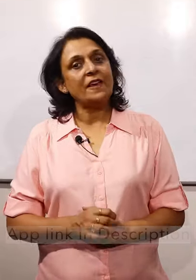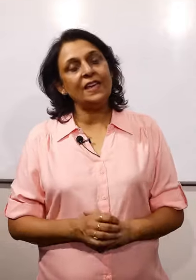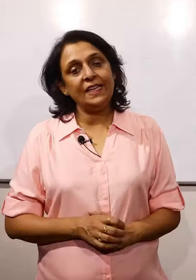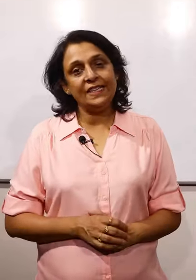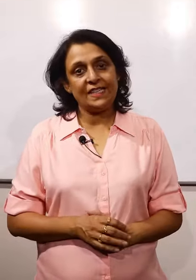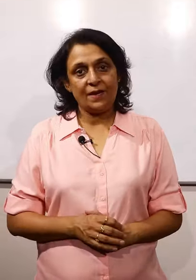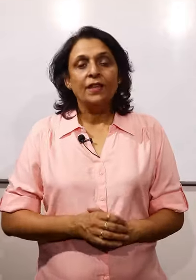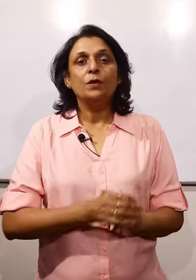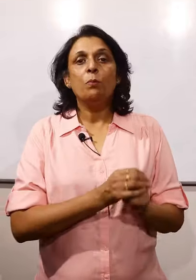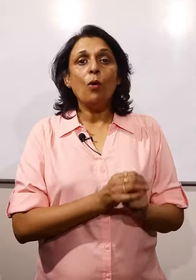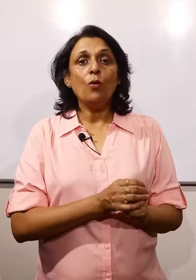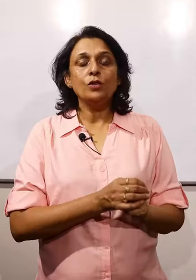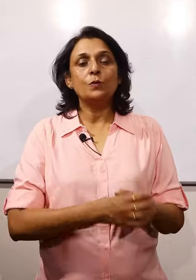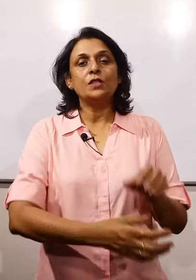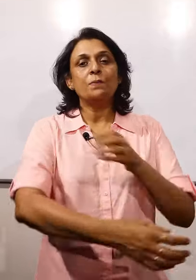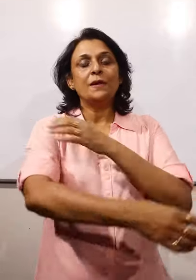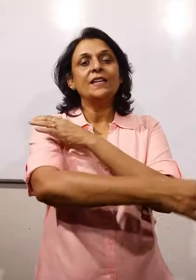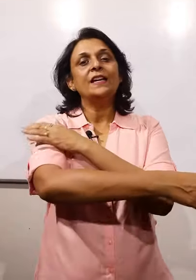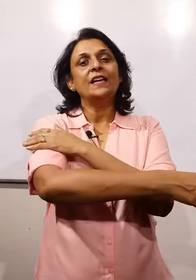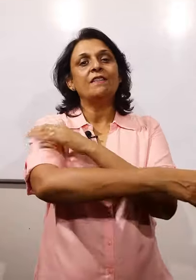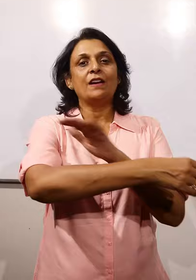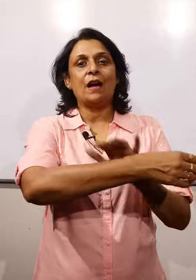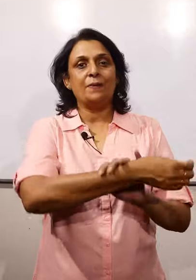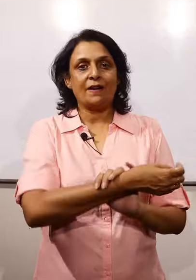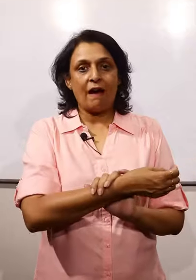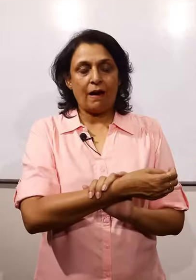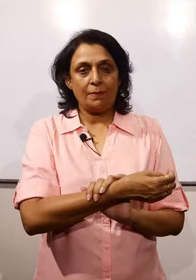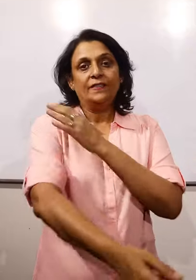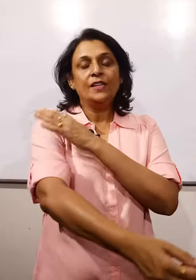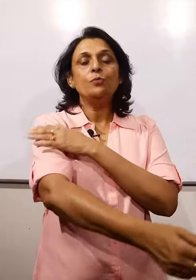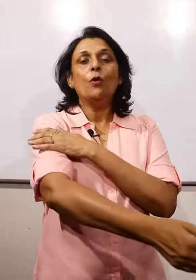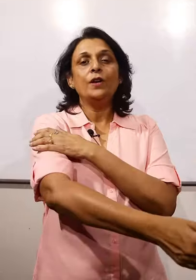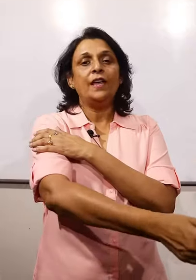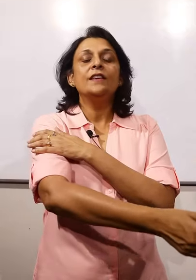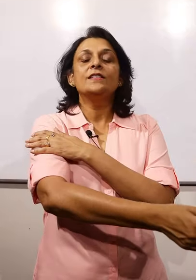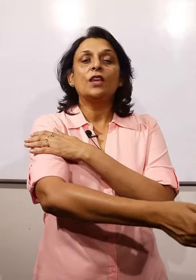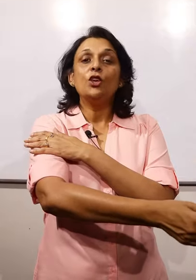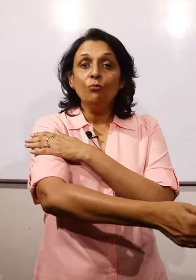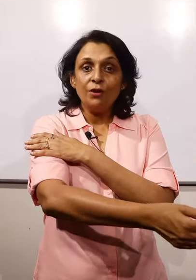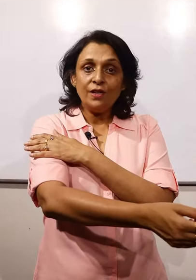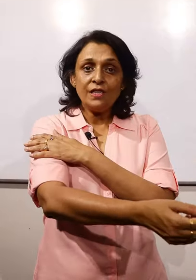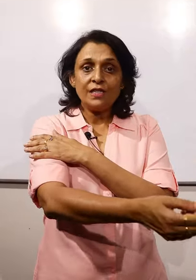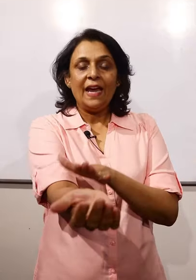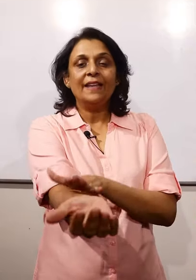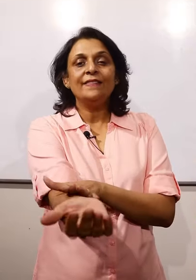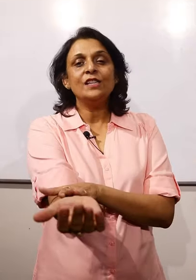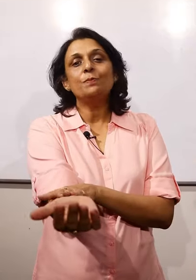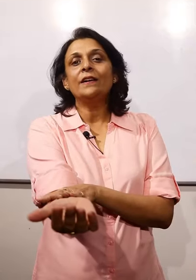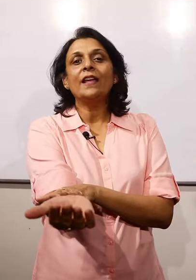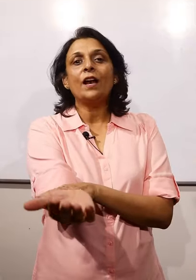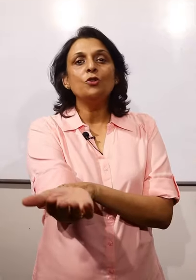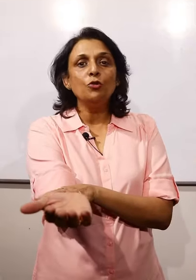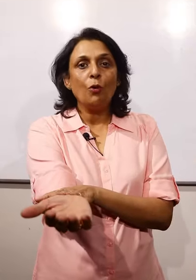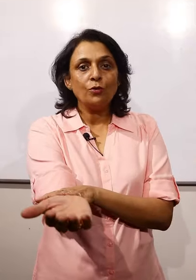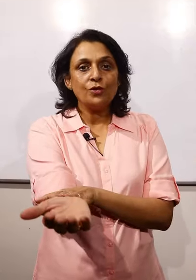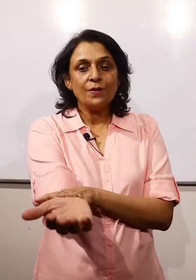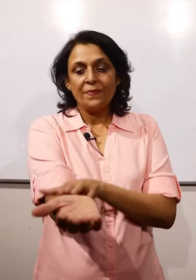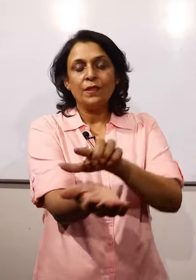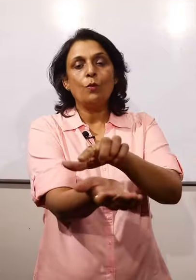easy. The bones which are present in our upper arm. This bone is humerus. In this part there are two bones. The one